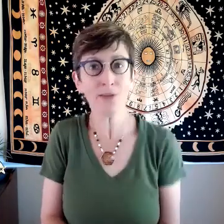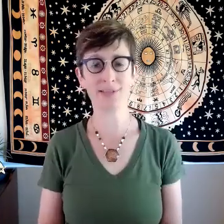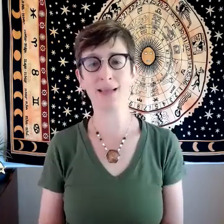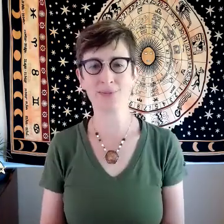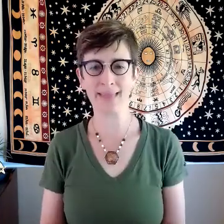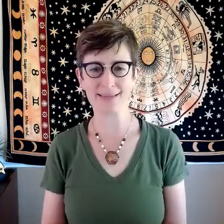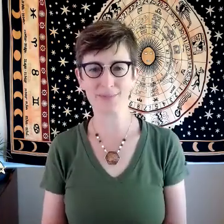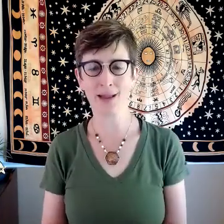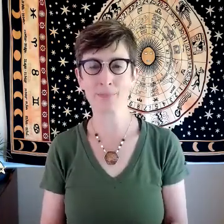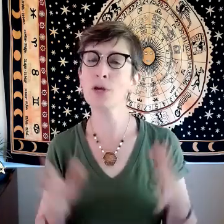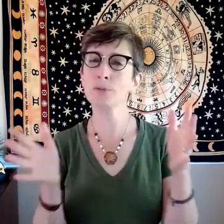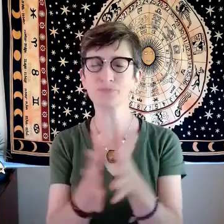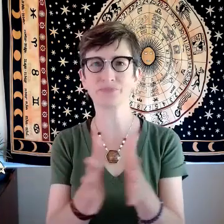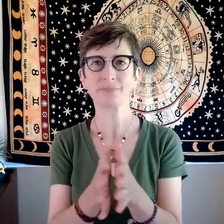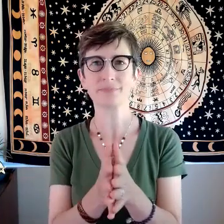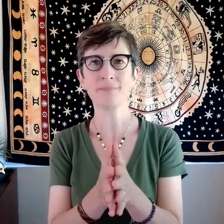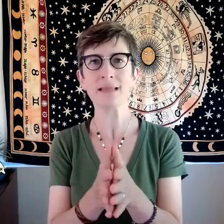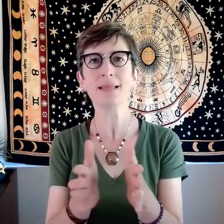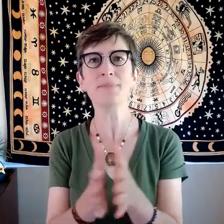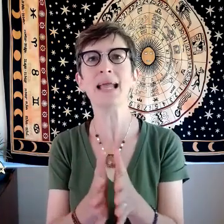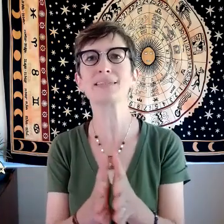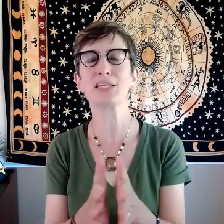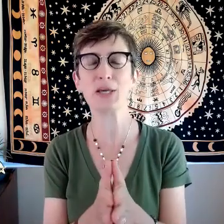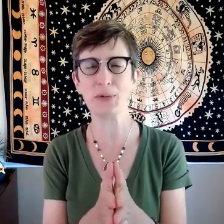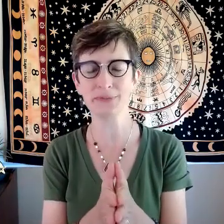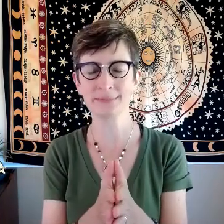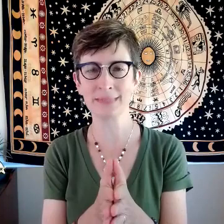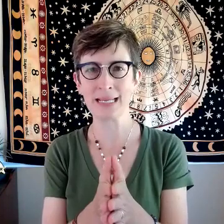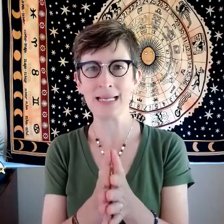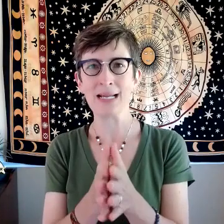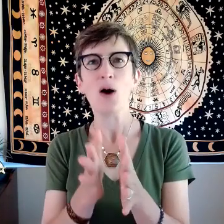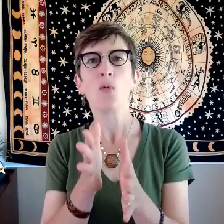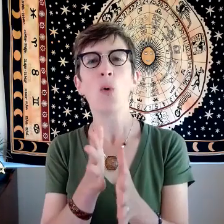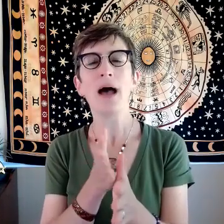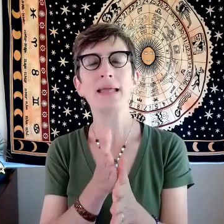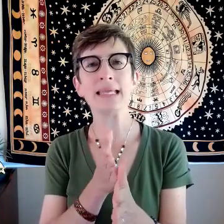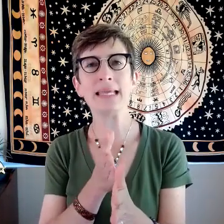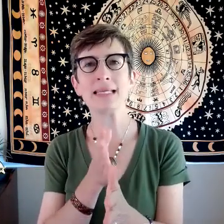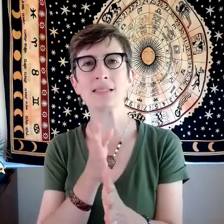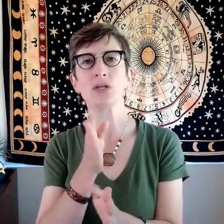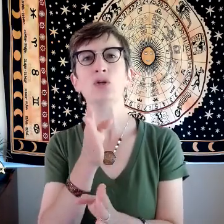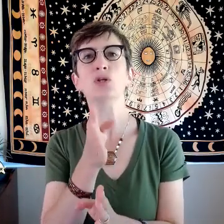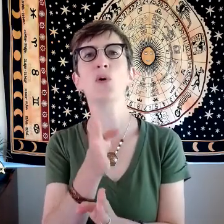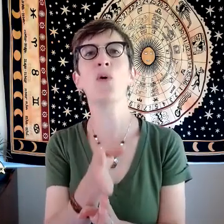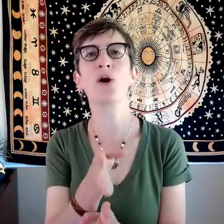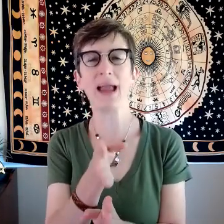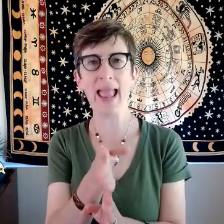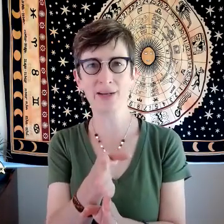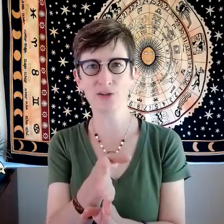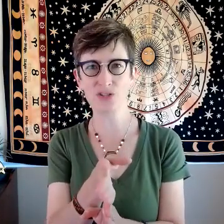ourselves with that sometimes so let me ask you what is your energy